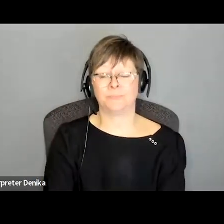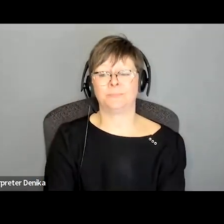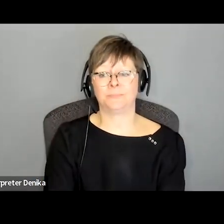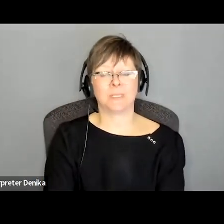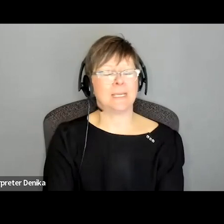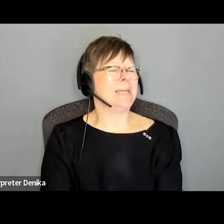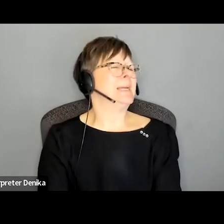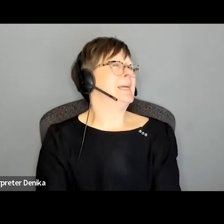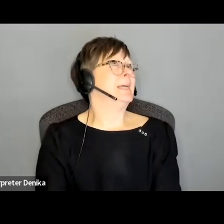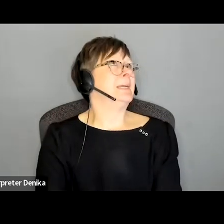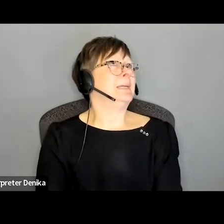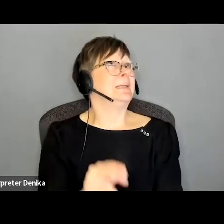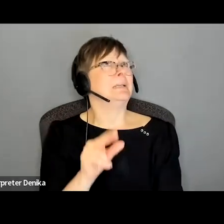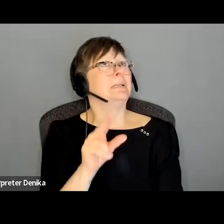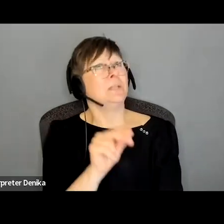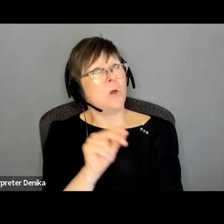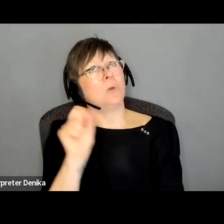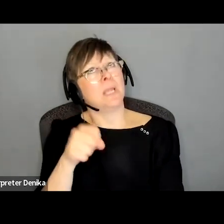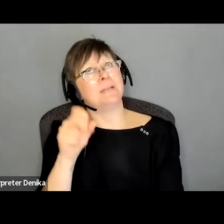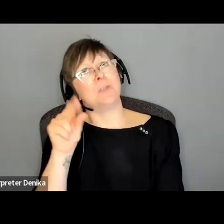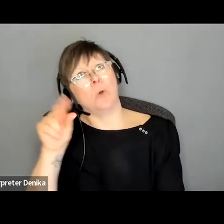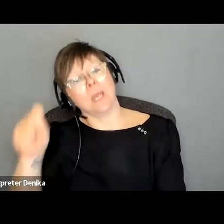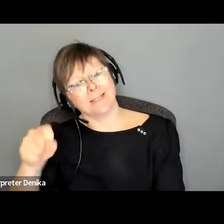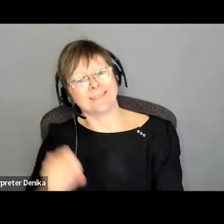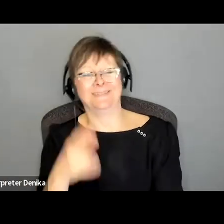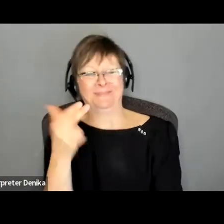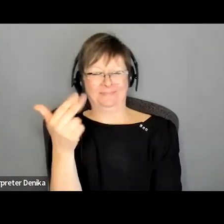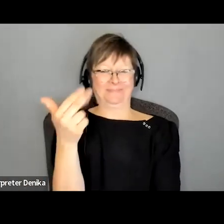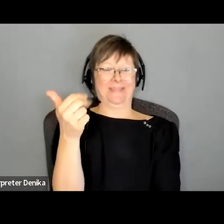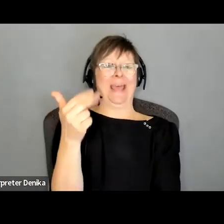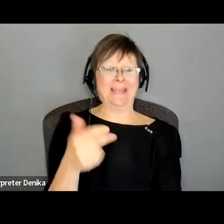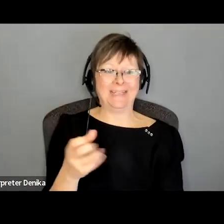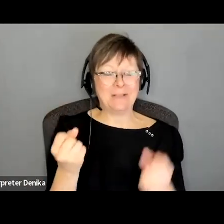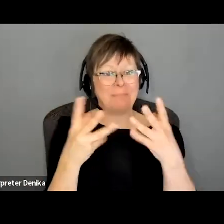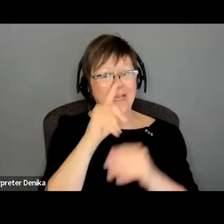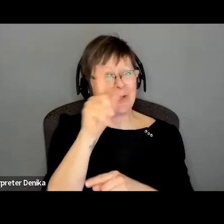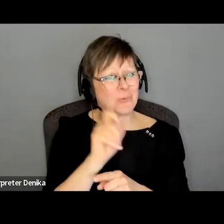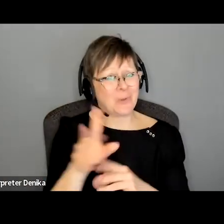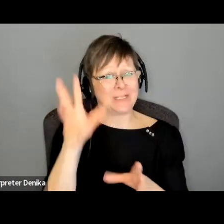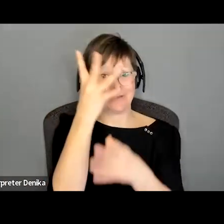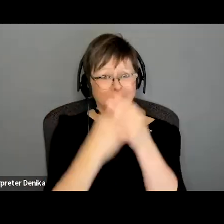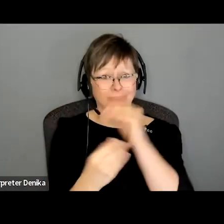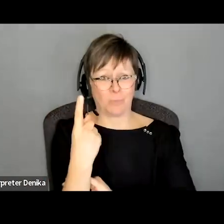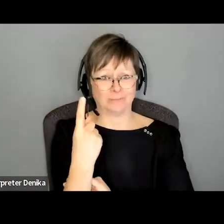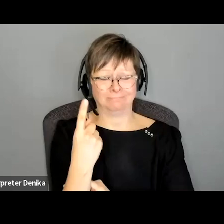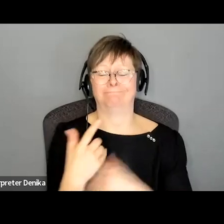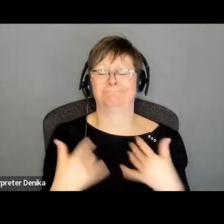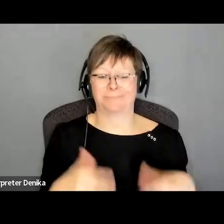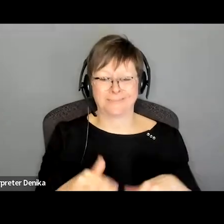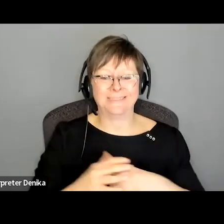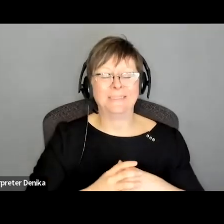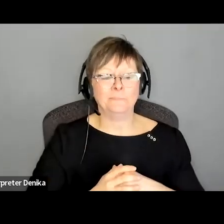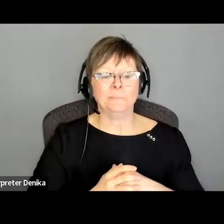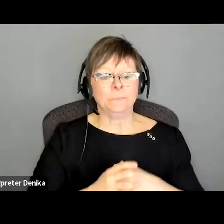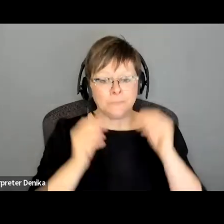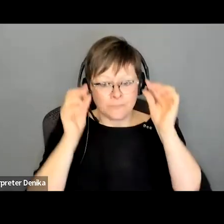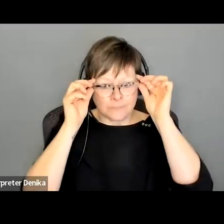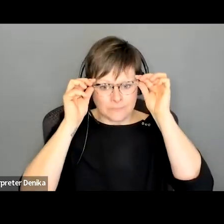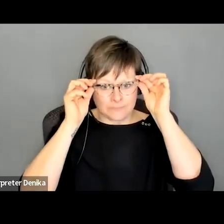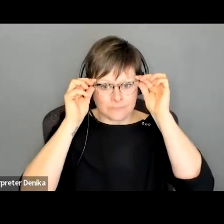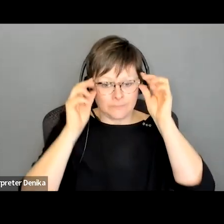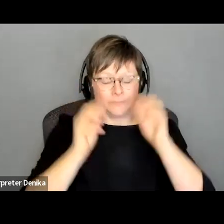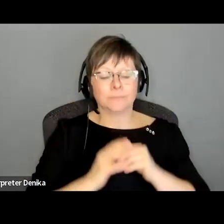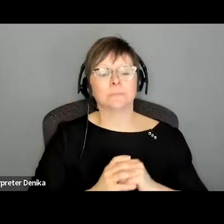no and yes and no and yes um there's a lot of questions in one um i would it's it's